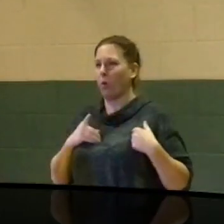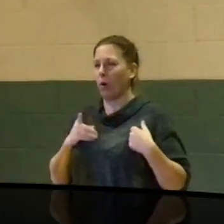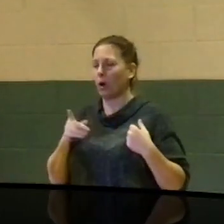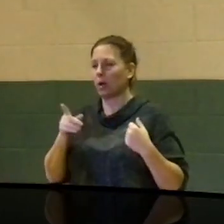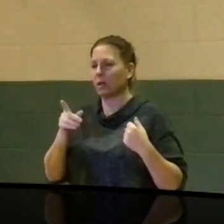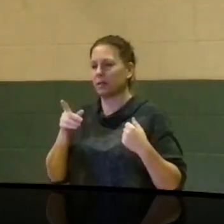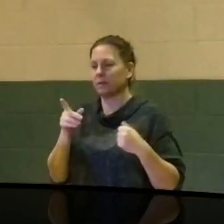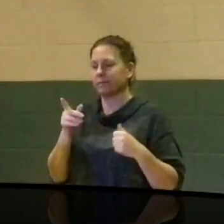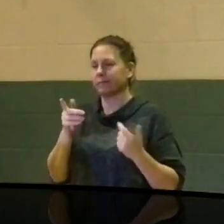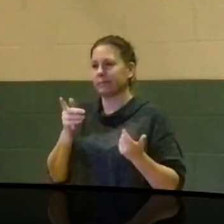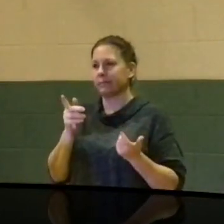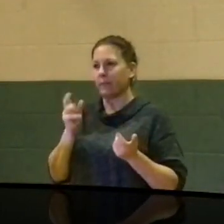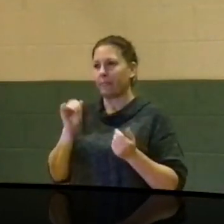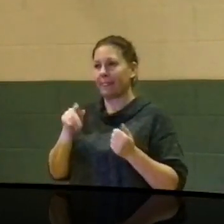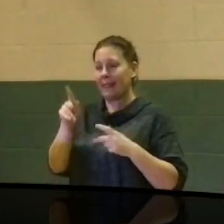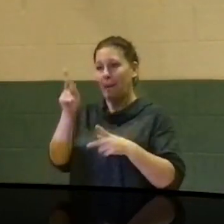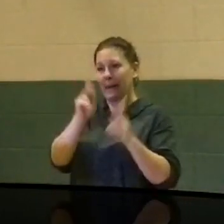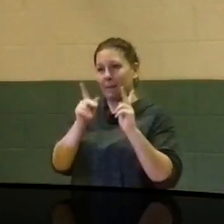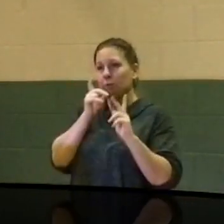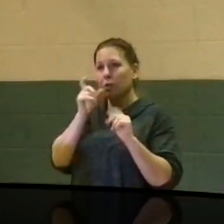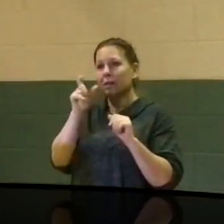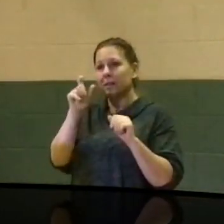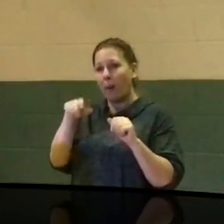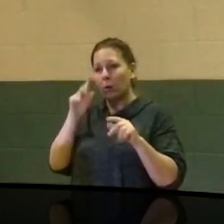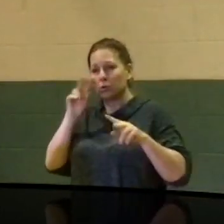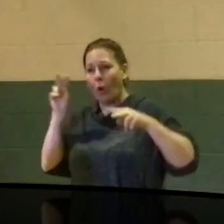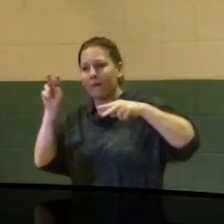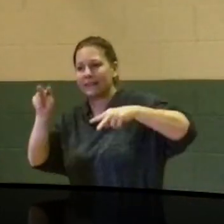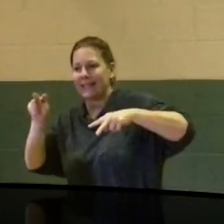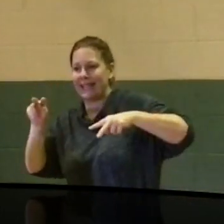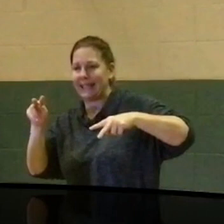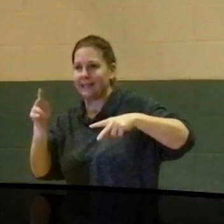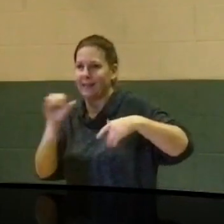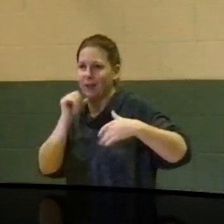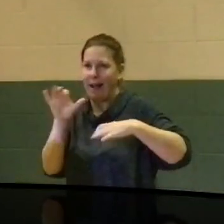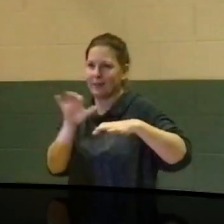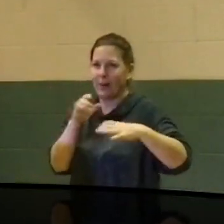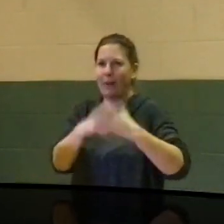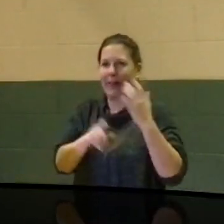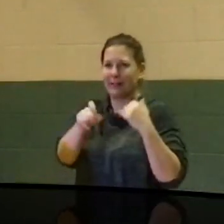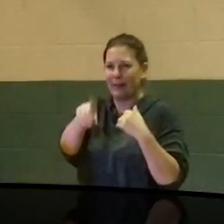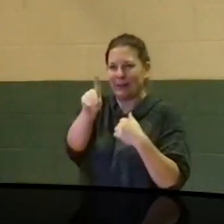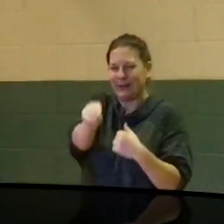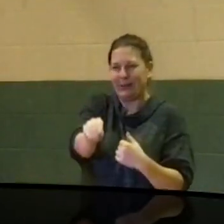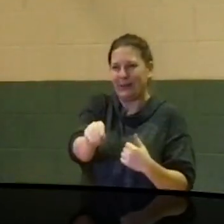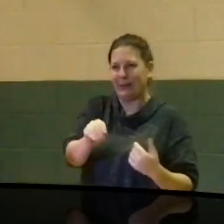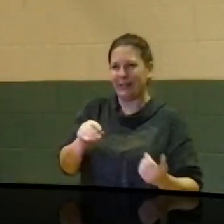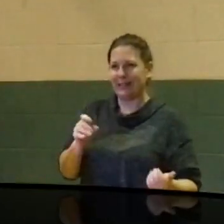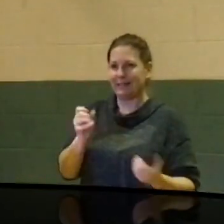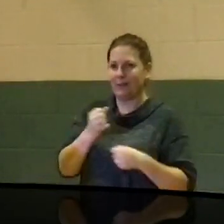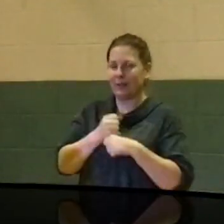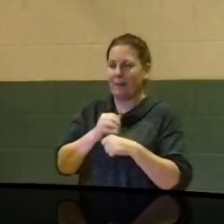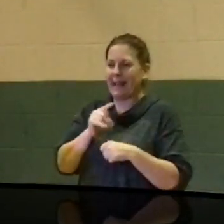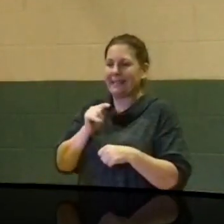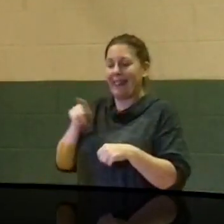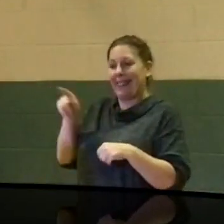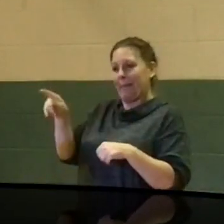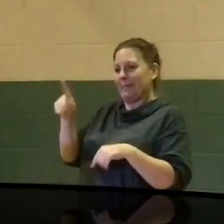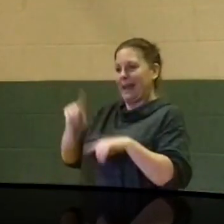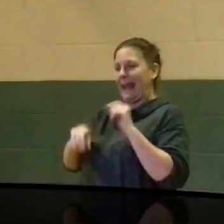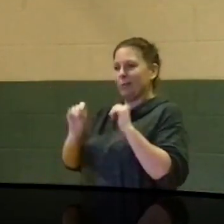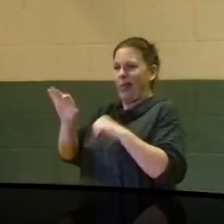is that the very people that they're called to oversee is not doing what they're supposed to do, which makes them ineffective.